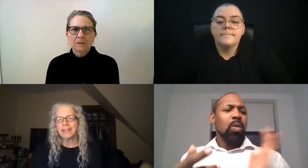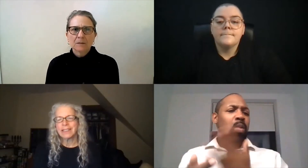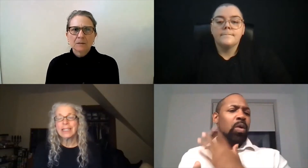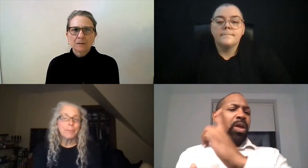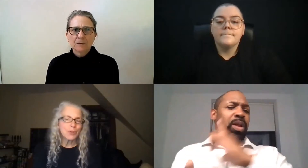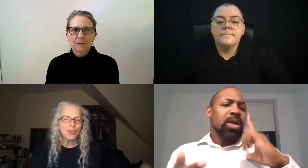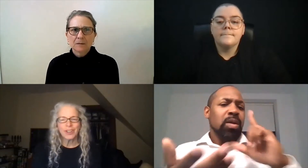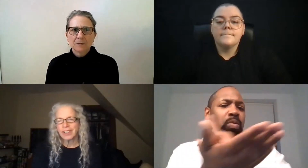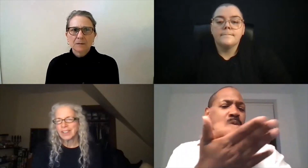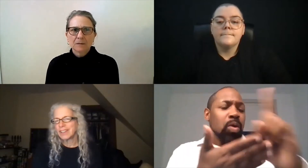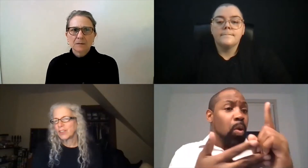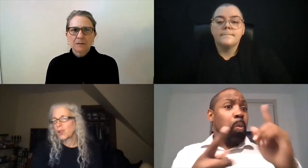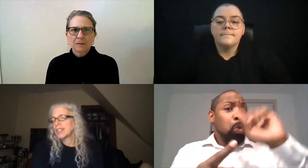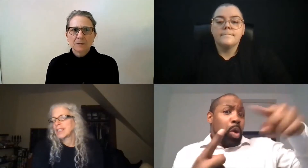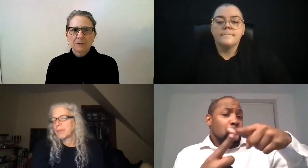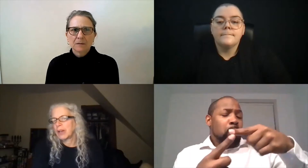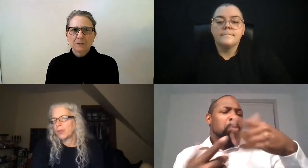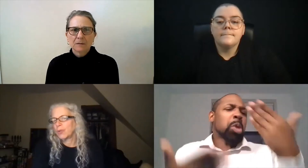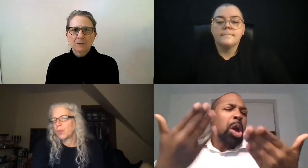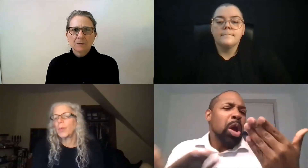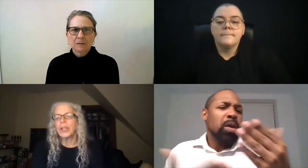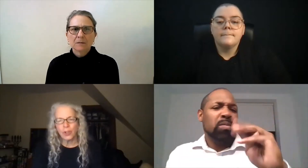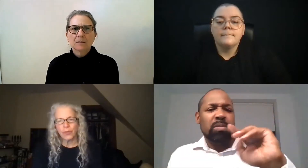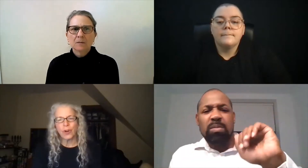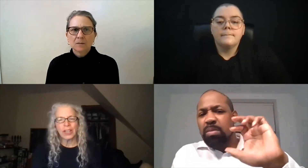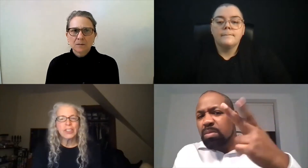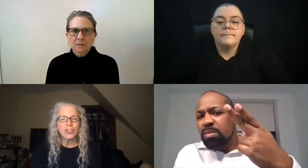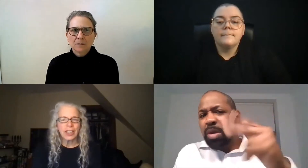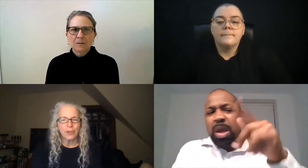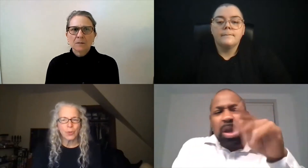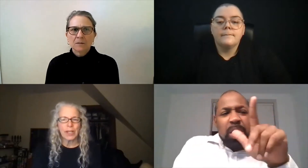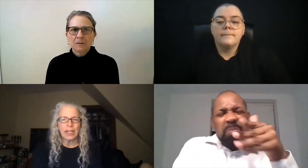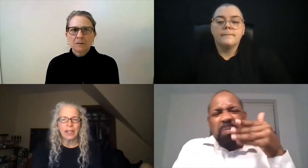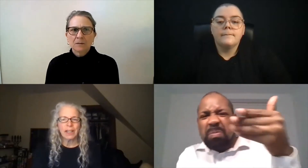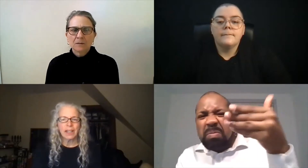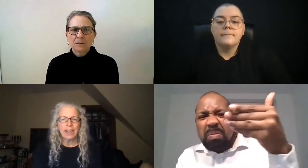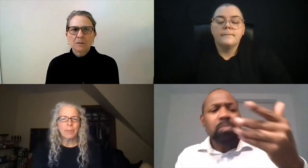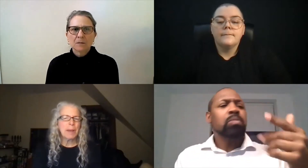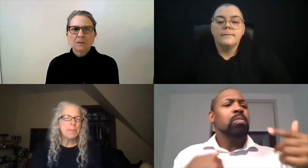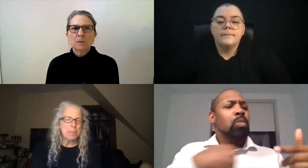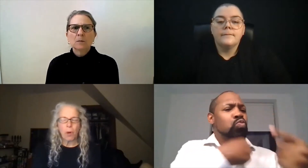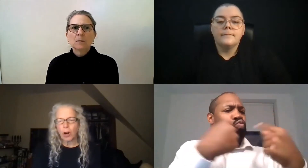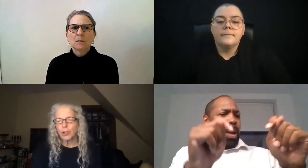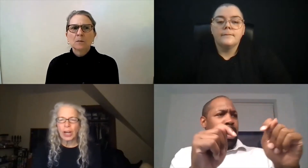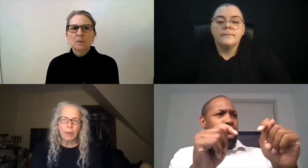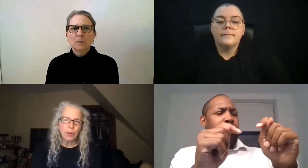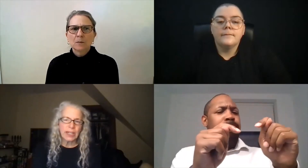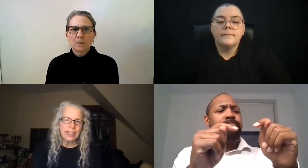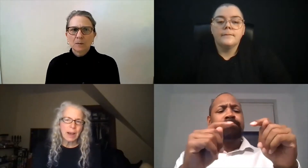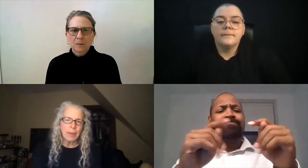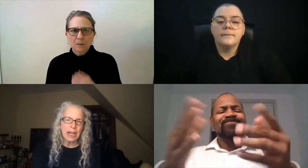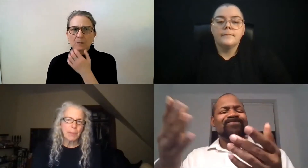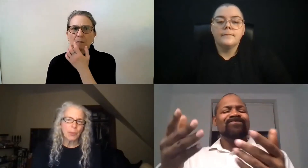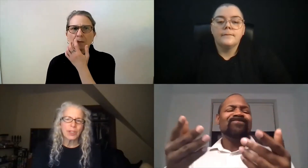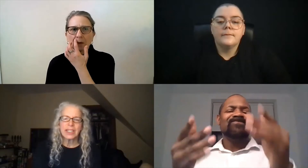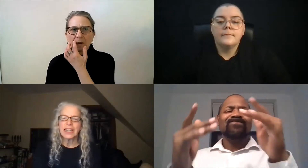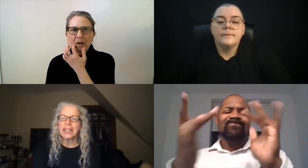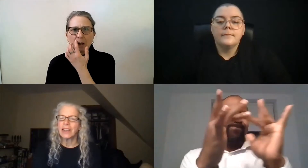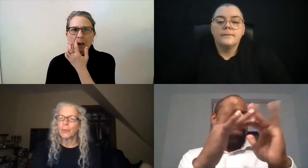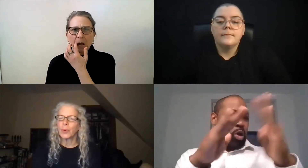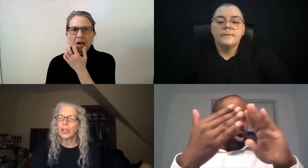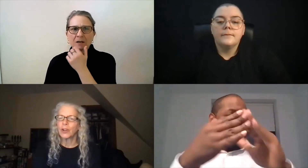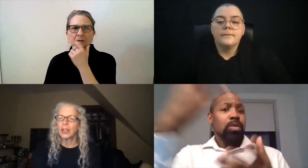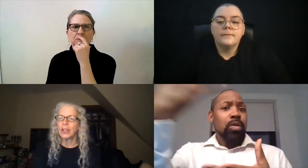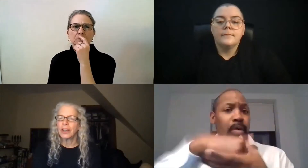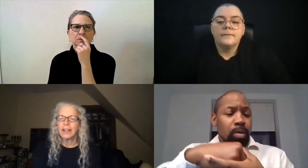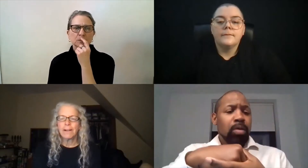tips or thoughts about what we could do for our legislators week, it might be in March or April that it's coming up. And we're seeing